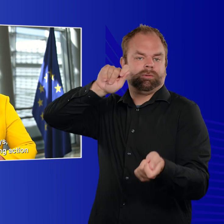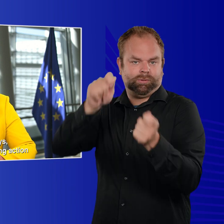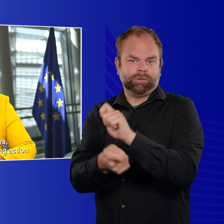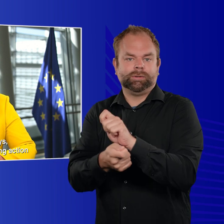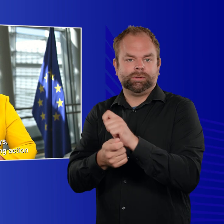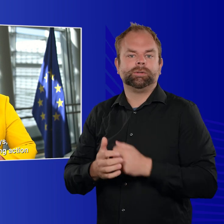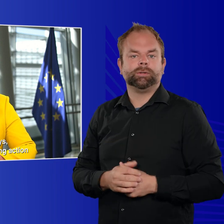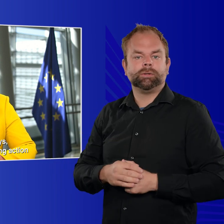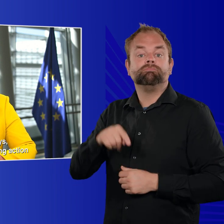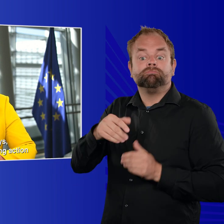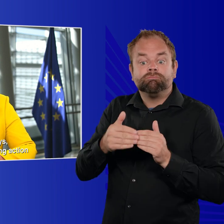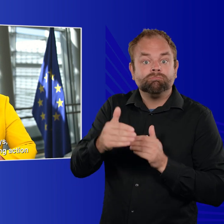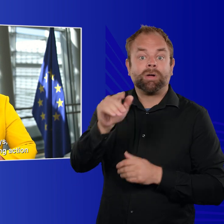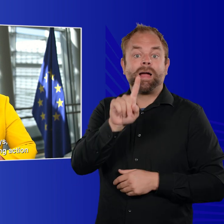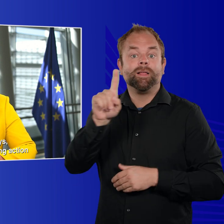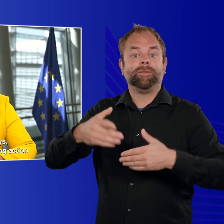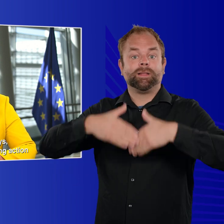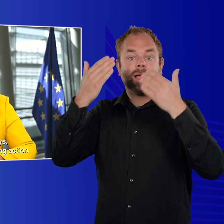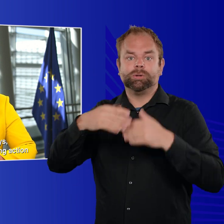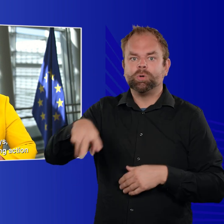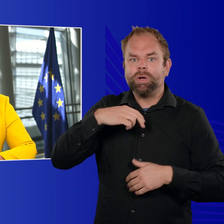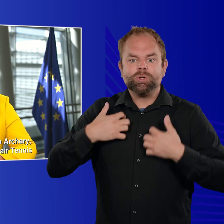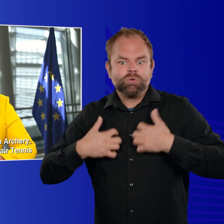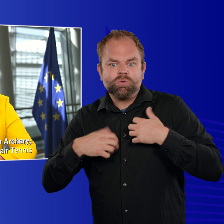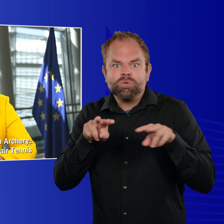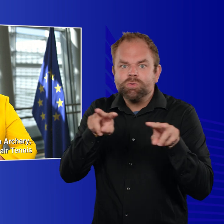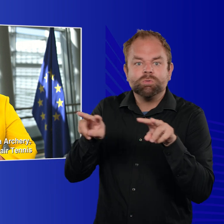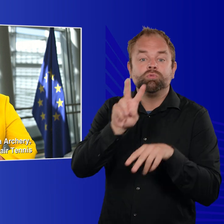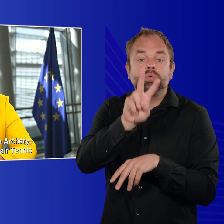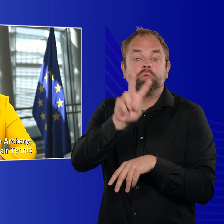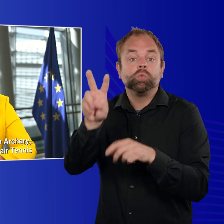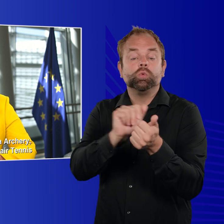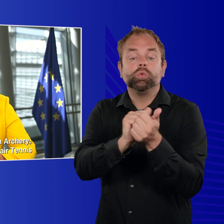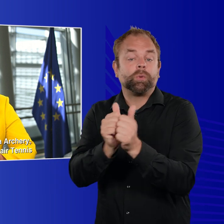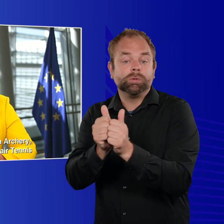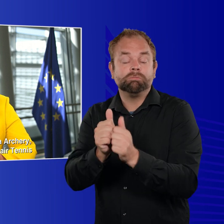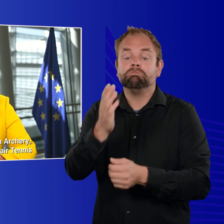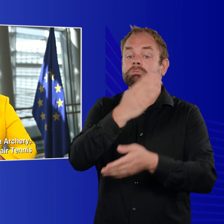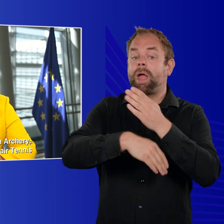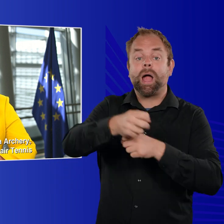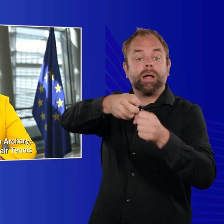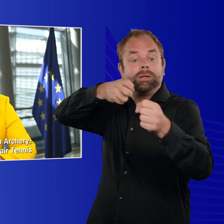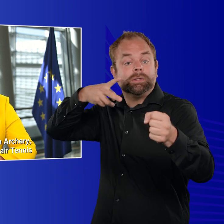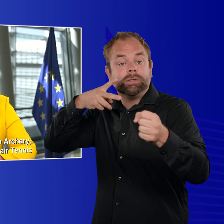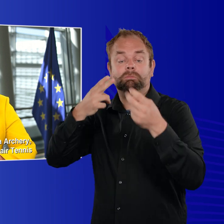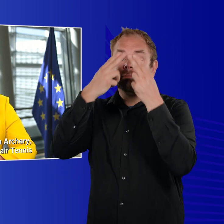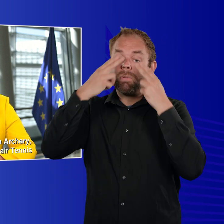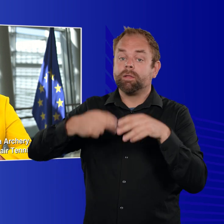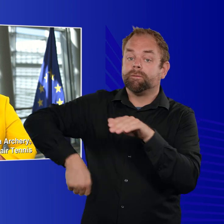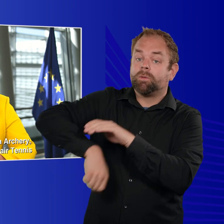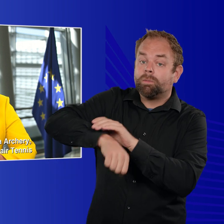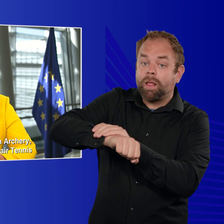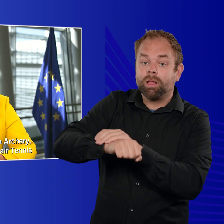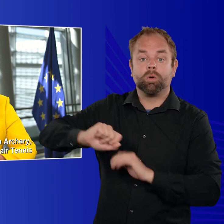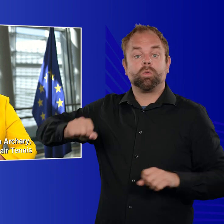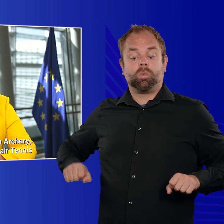Over the next 11 days we will witness breathtaking action across 22 sport from para archery, blind football